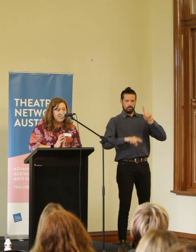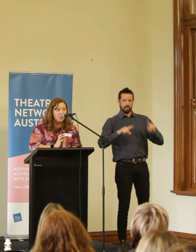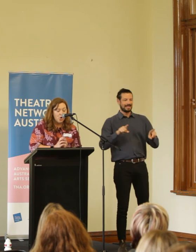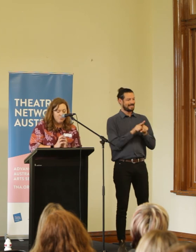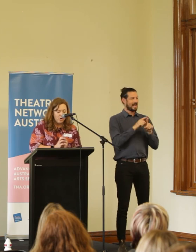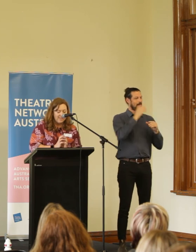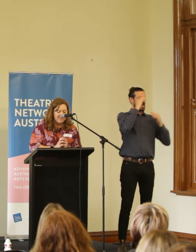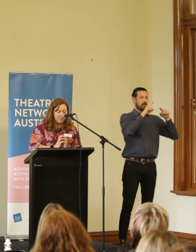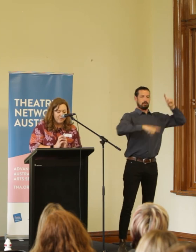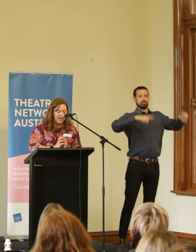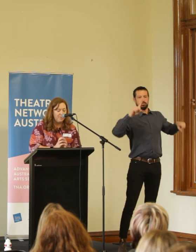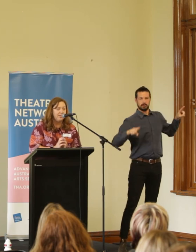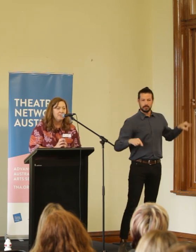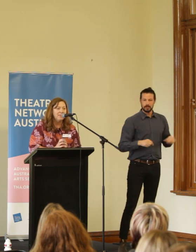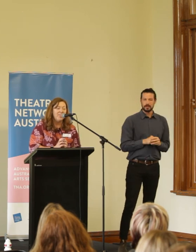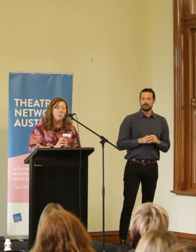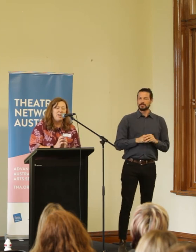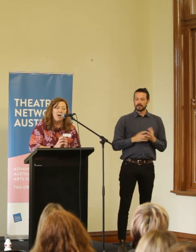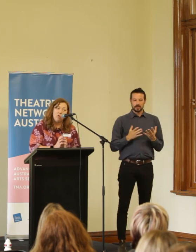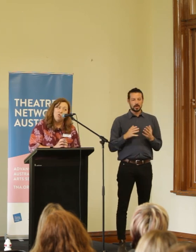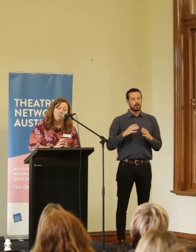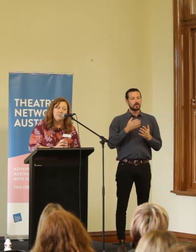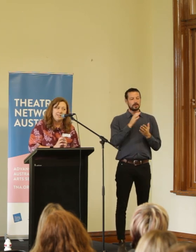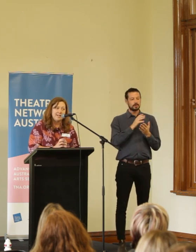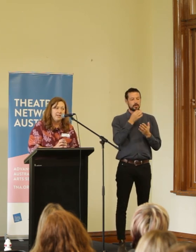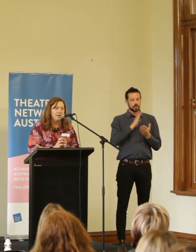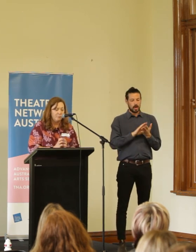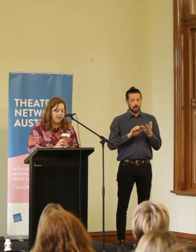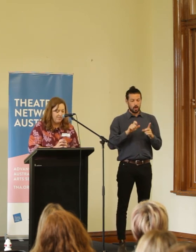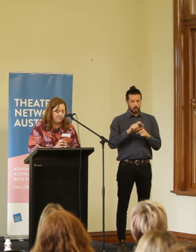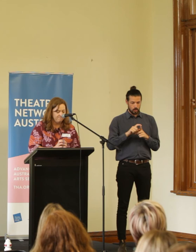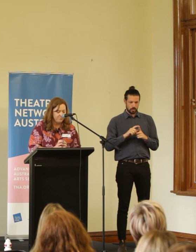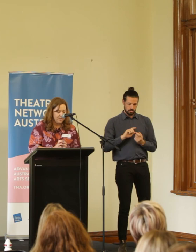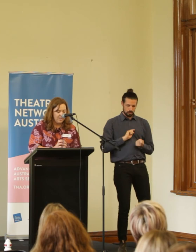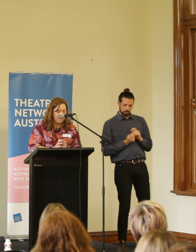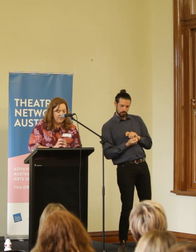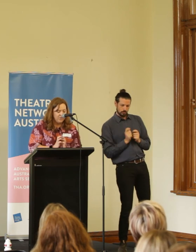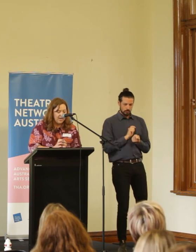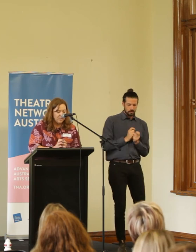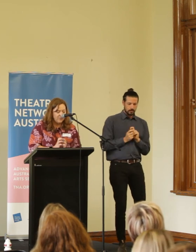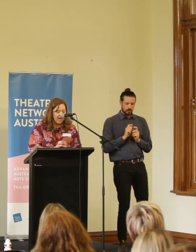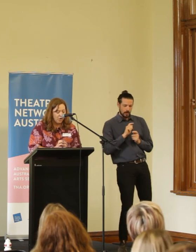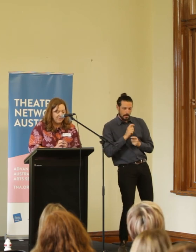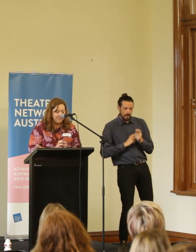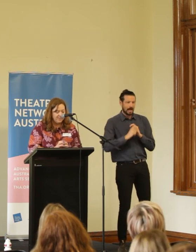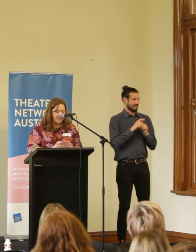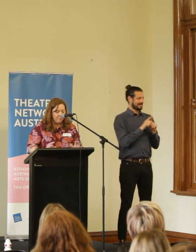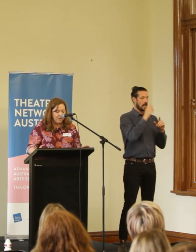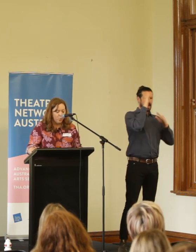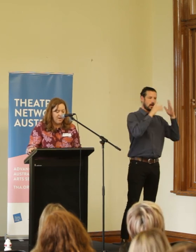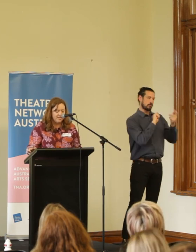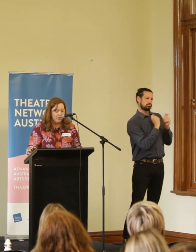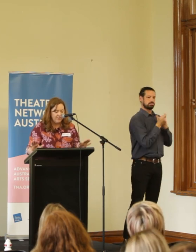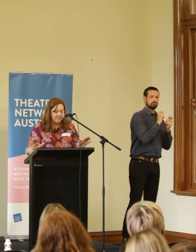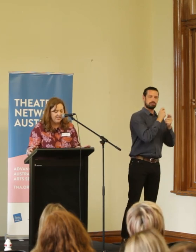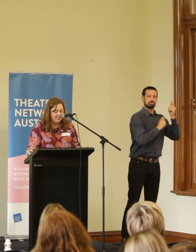is no more a state of becoming than we are all in a state of becoming. The challenge for adults is to develop